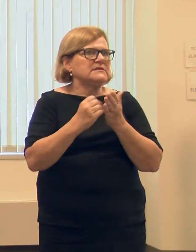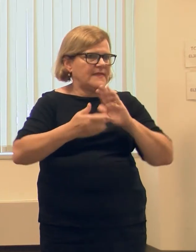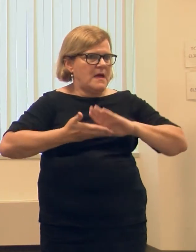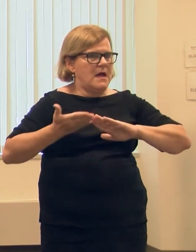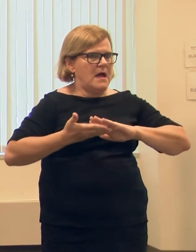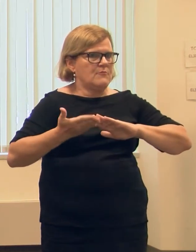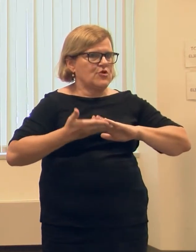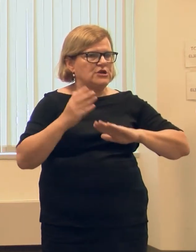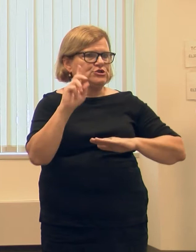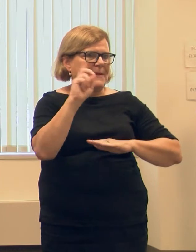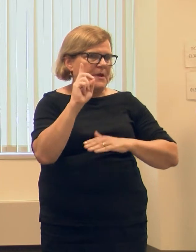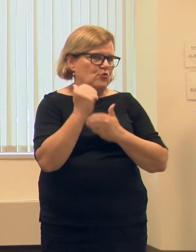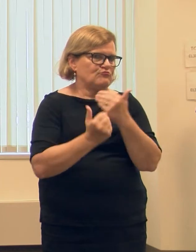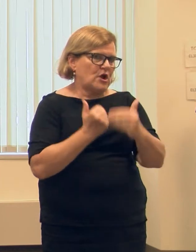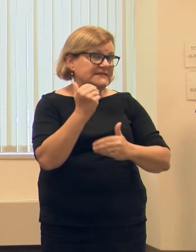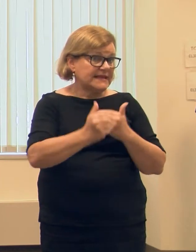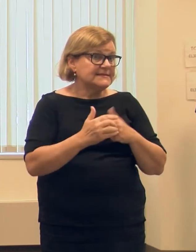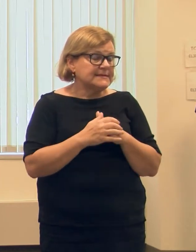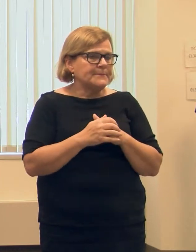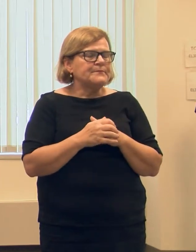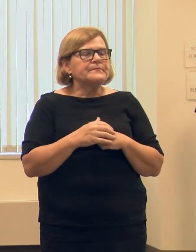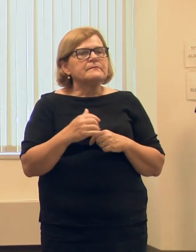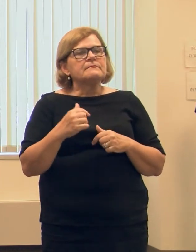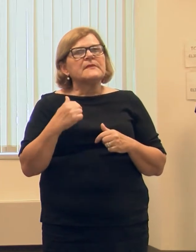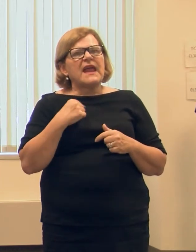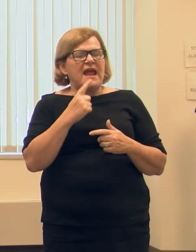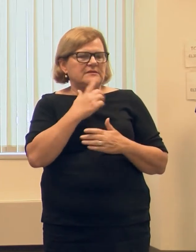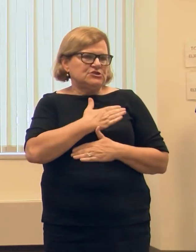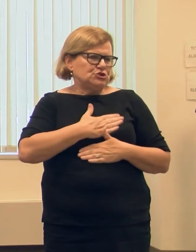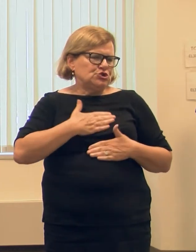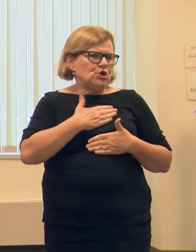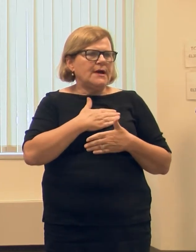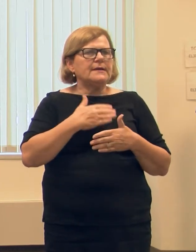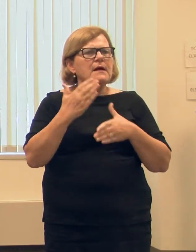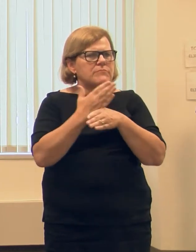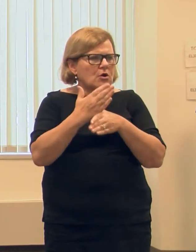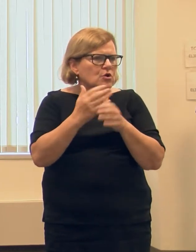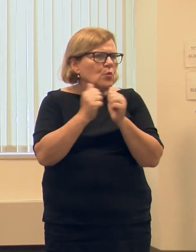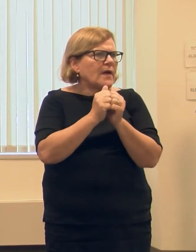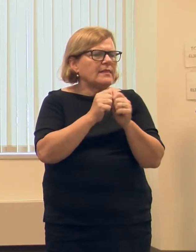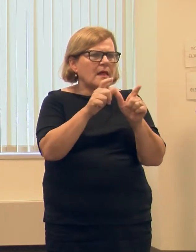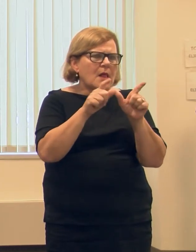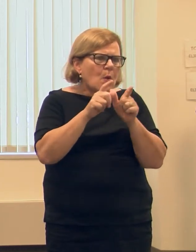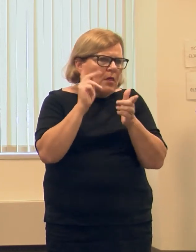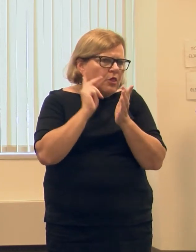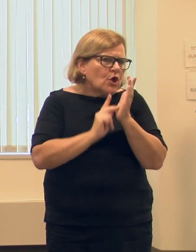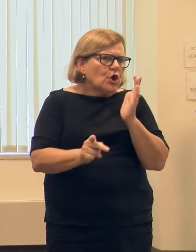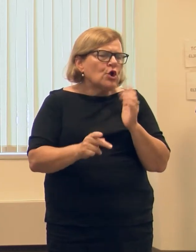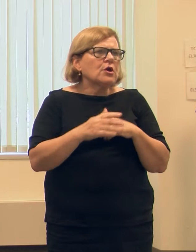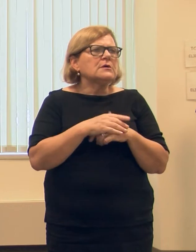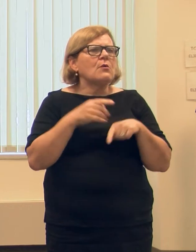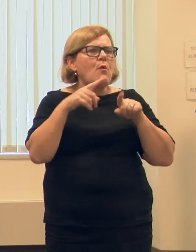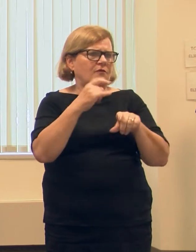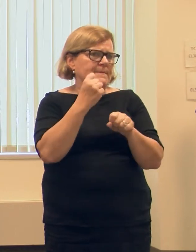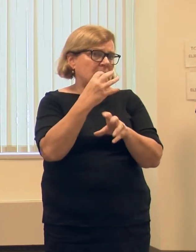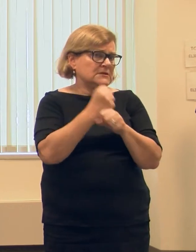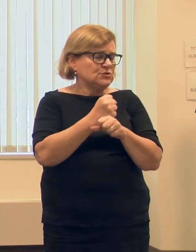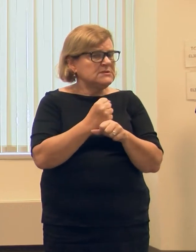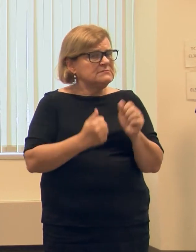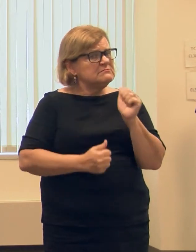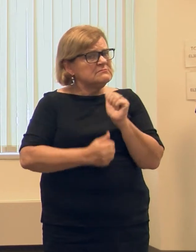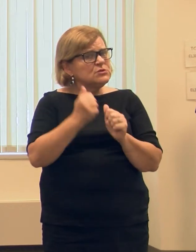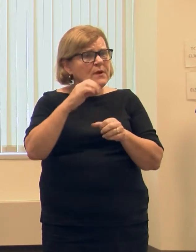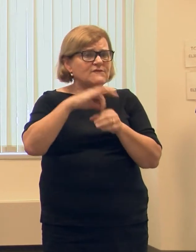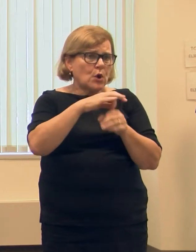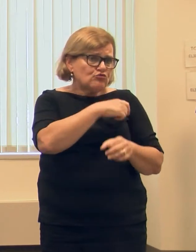operation of the democratic process. And I have enjoyed partnering with our local clerks over the years, usually